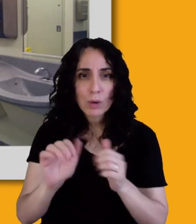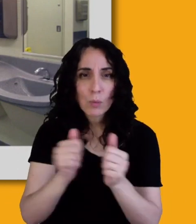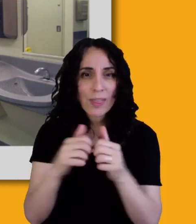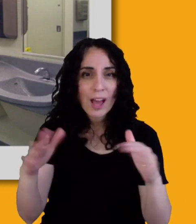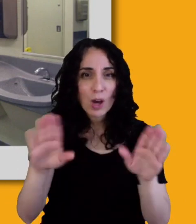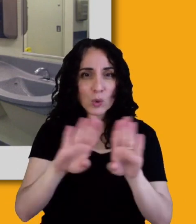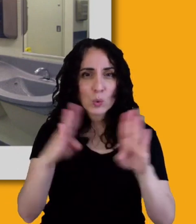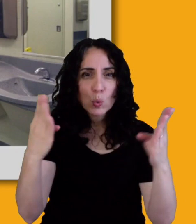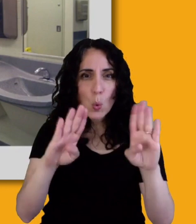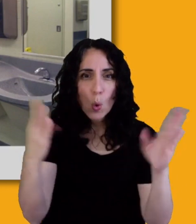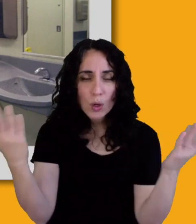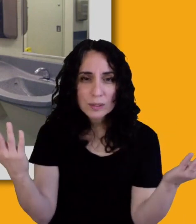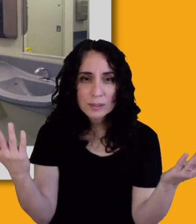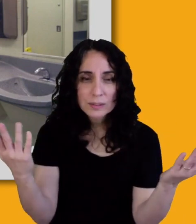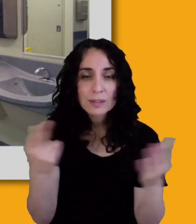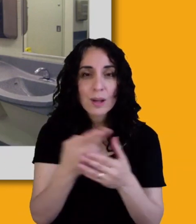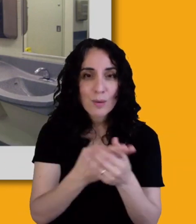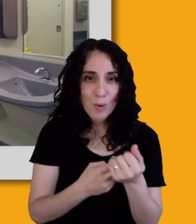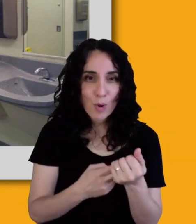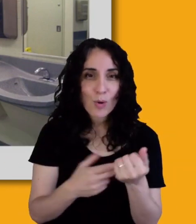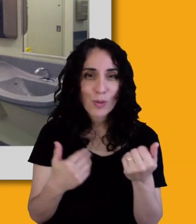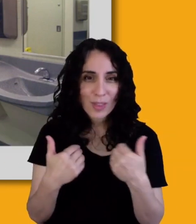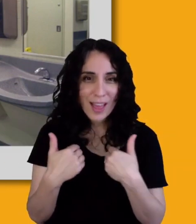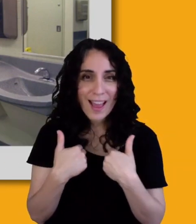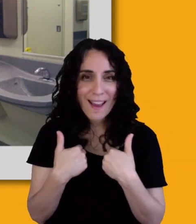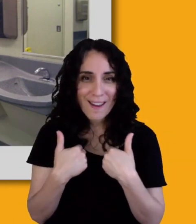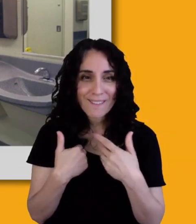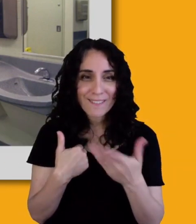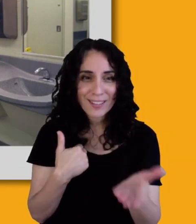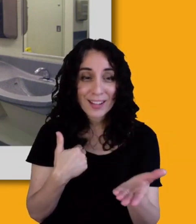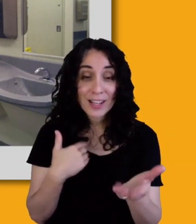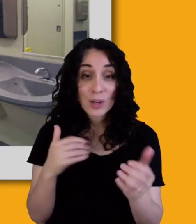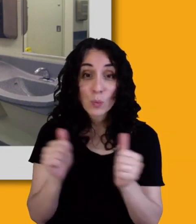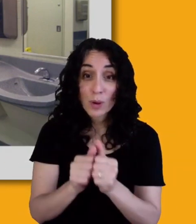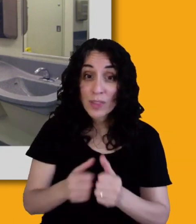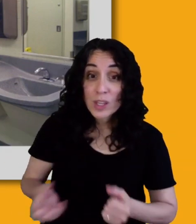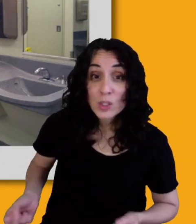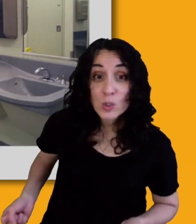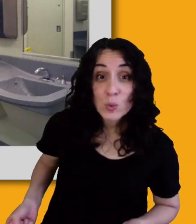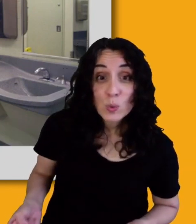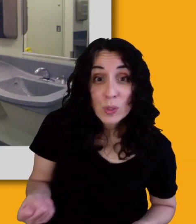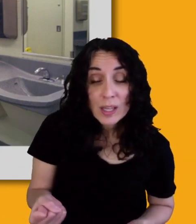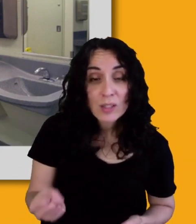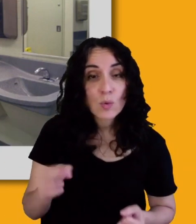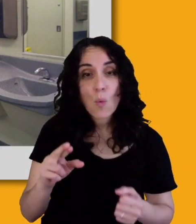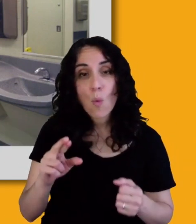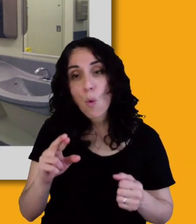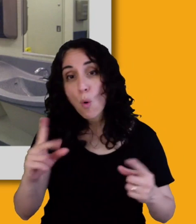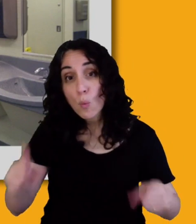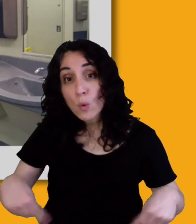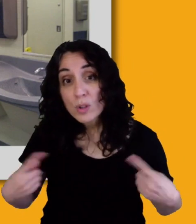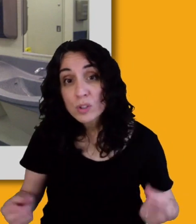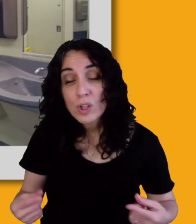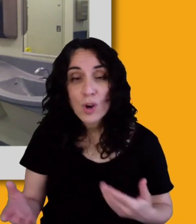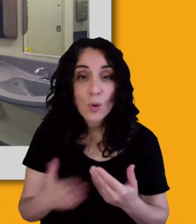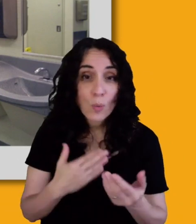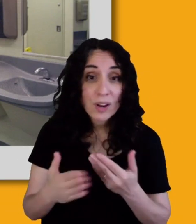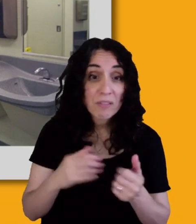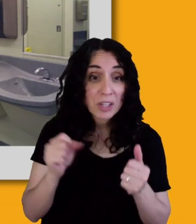So it has both those characteristics, which means when you're with your suitcase or you're using a wheelchair or whatever it is, you can actually get